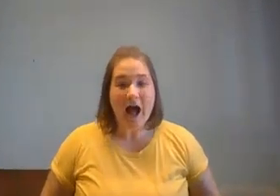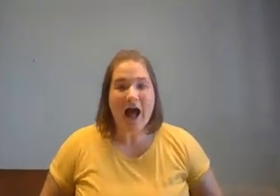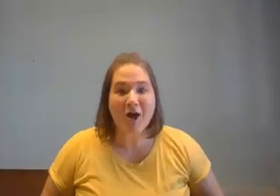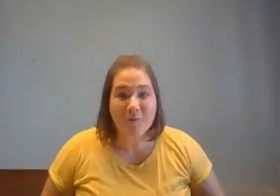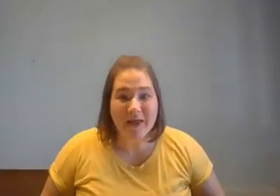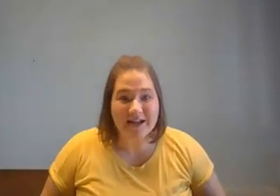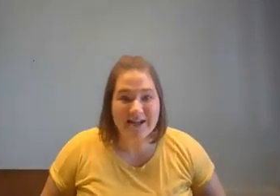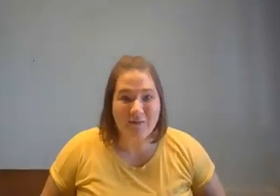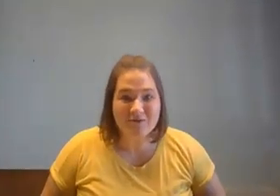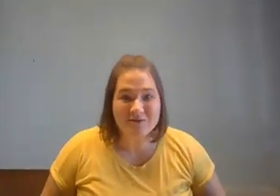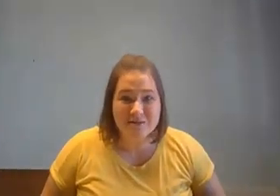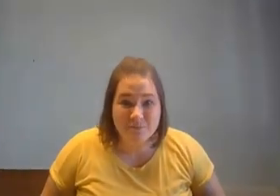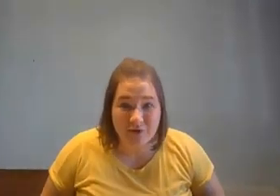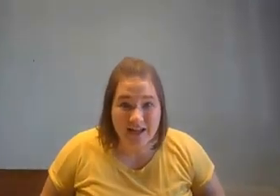How can we act out spring?